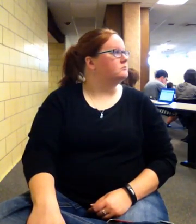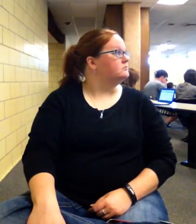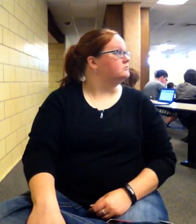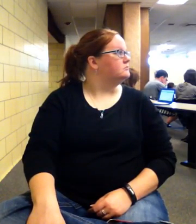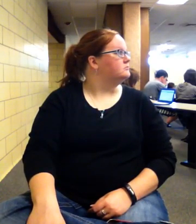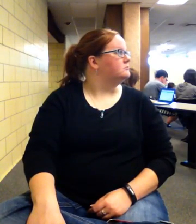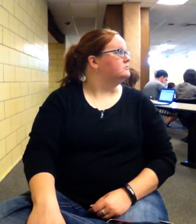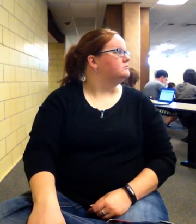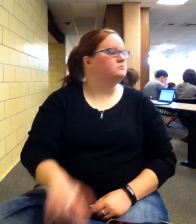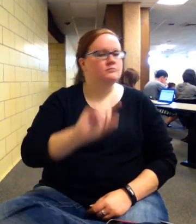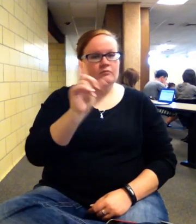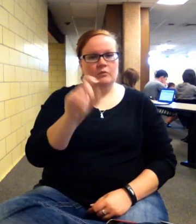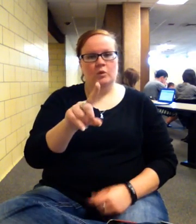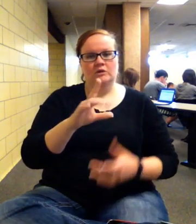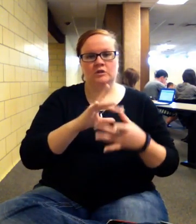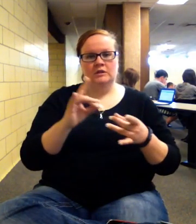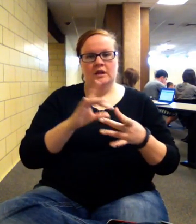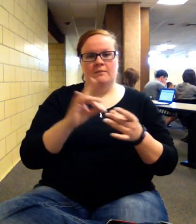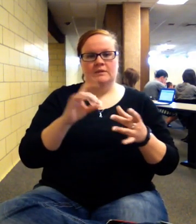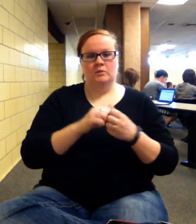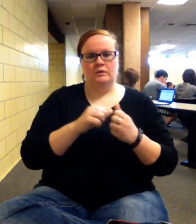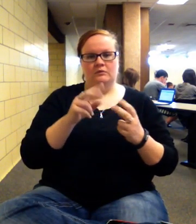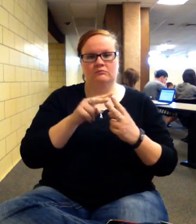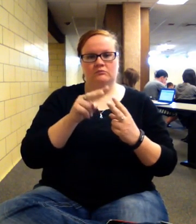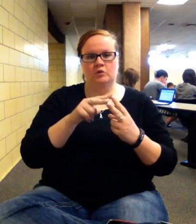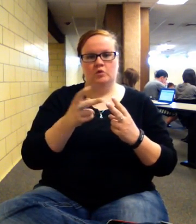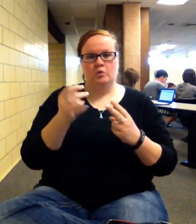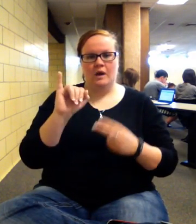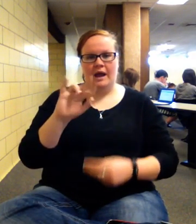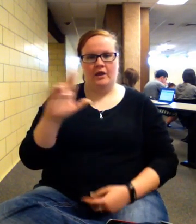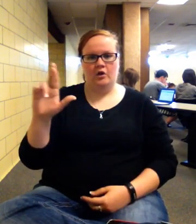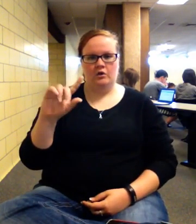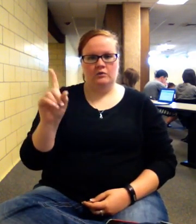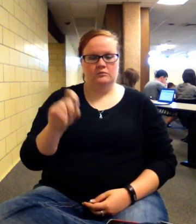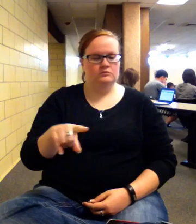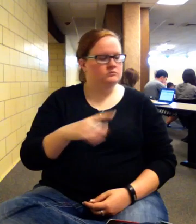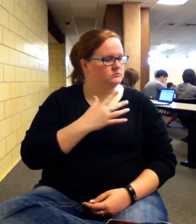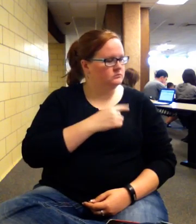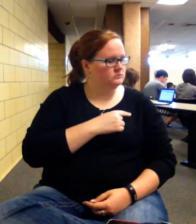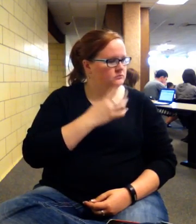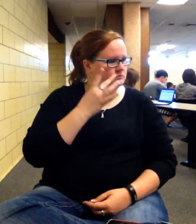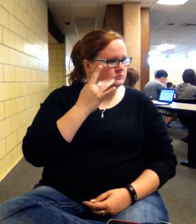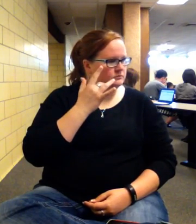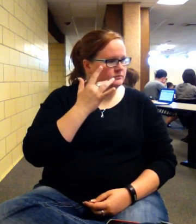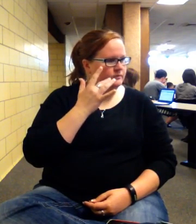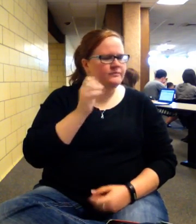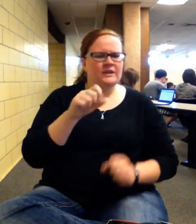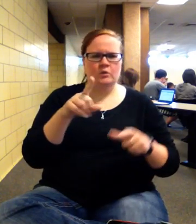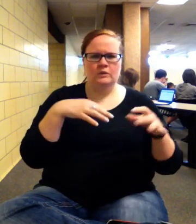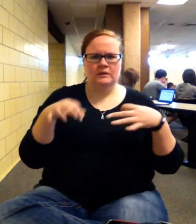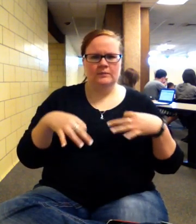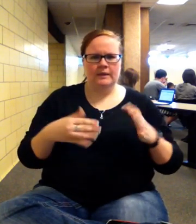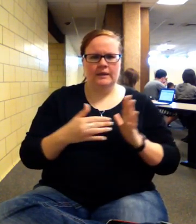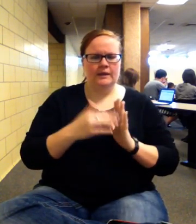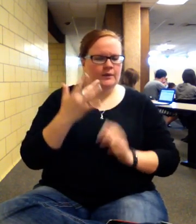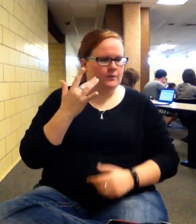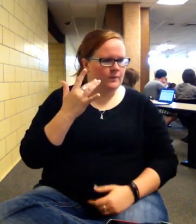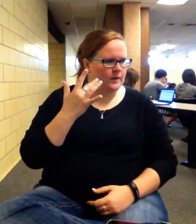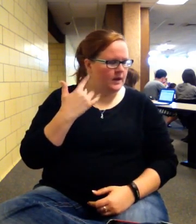Questions or comments on those two internal rates of return? Why are we, um, can you explain again why we compare the